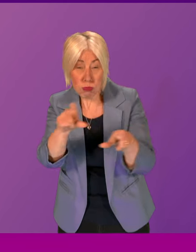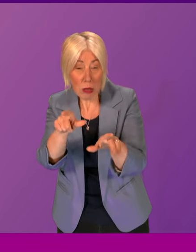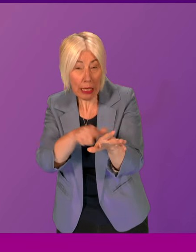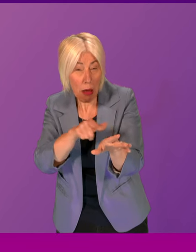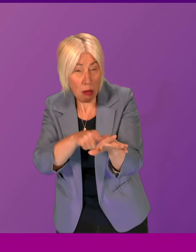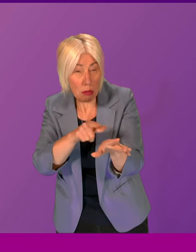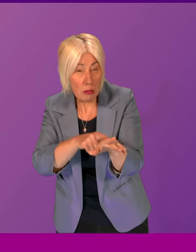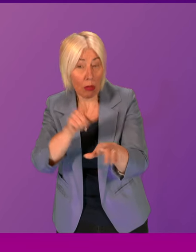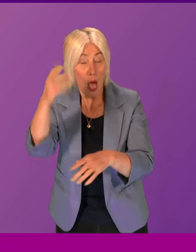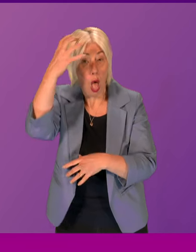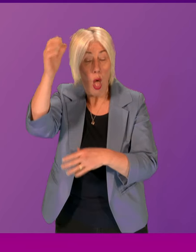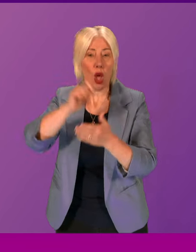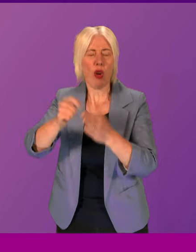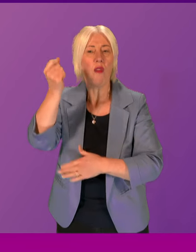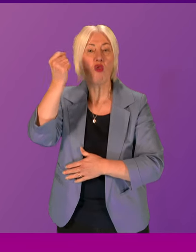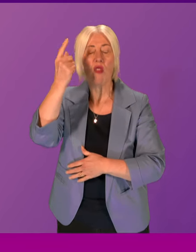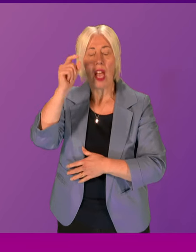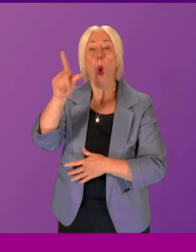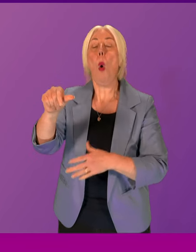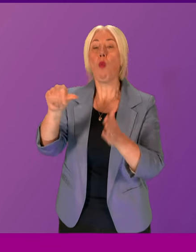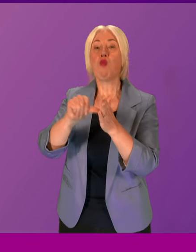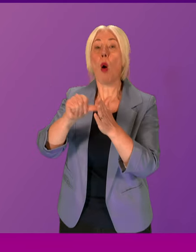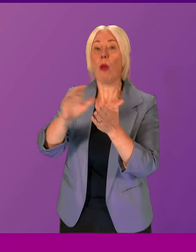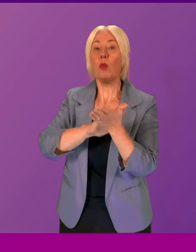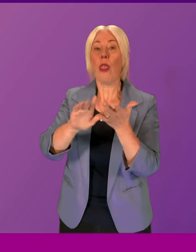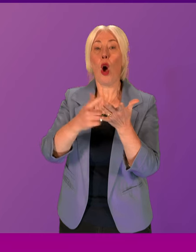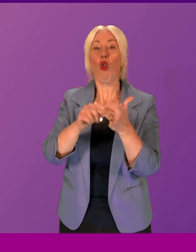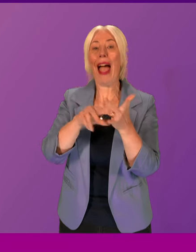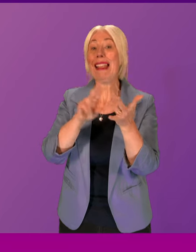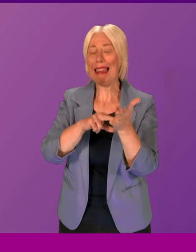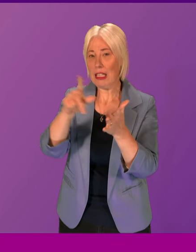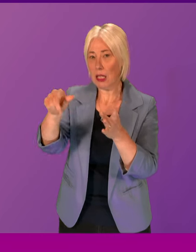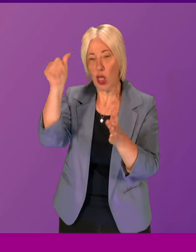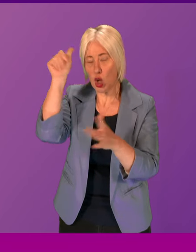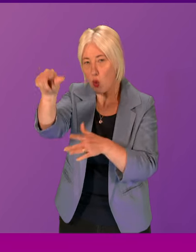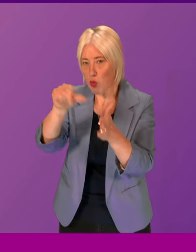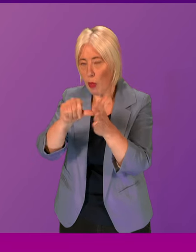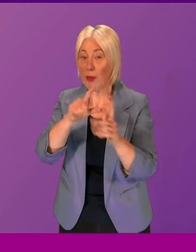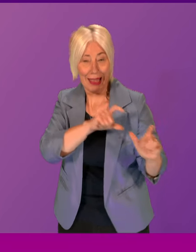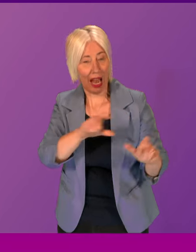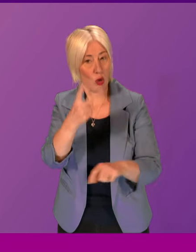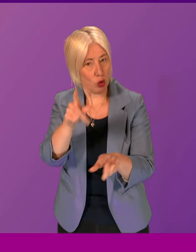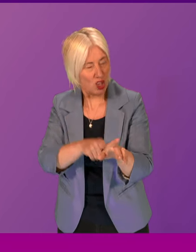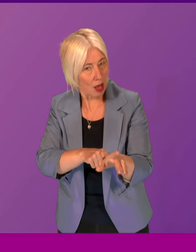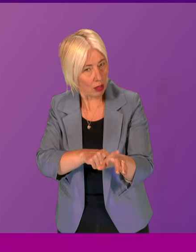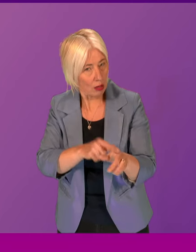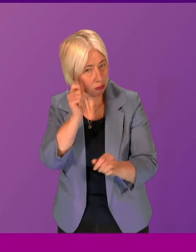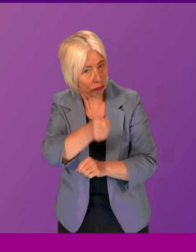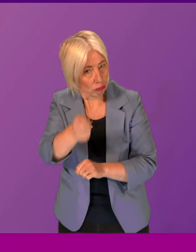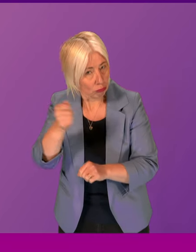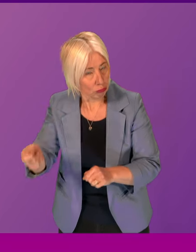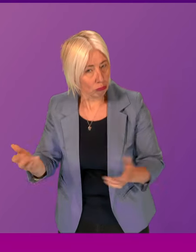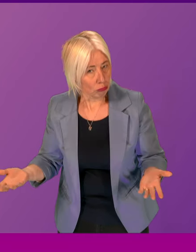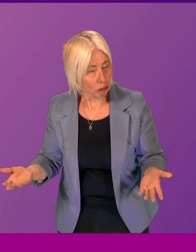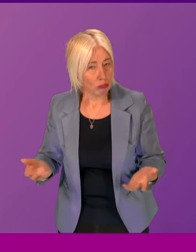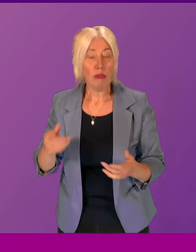became aware of concerns with horizon? And does the First Minister agree with the Scottish Conservative cause that the Lord Advocate at